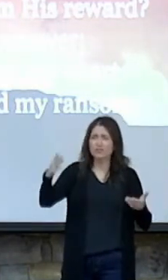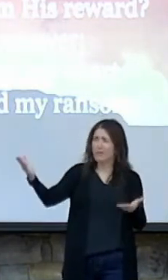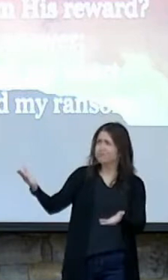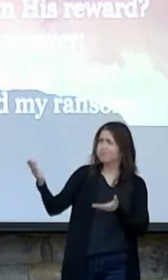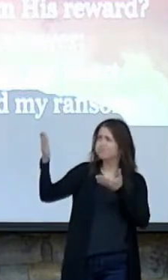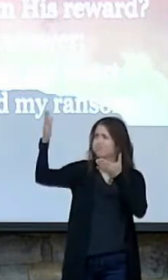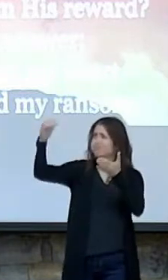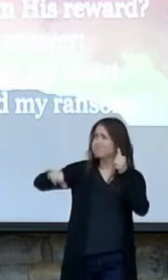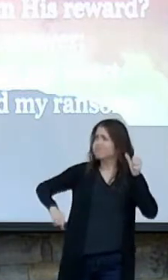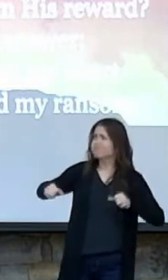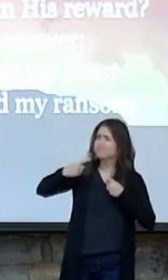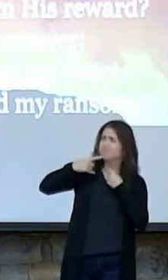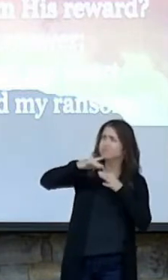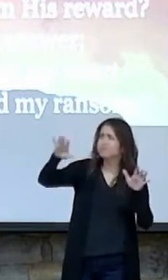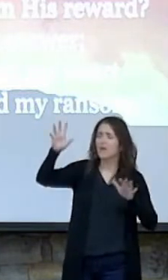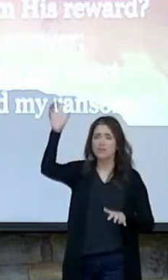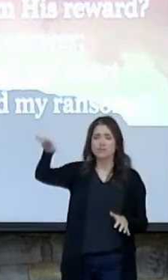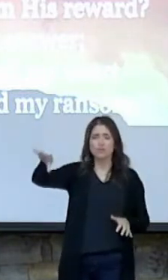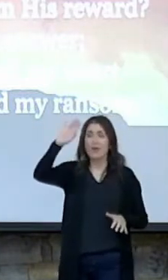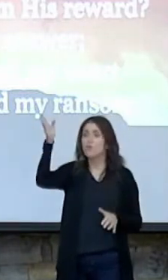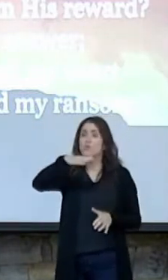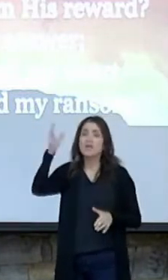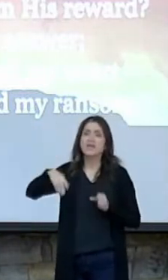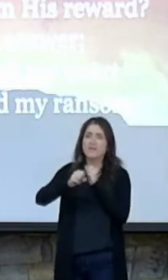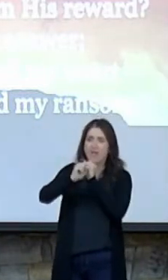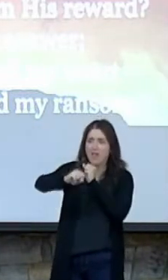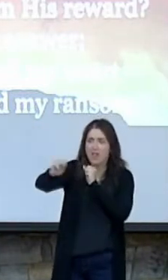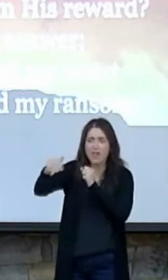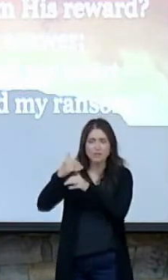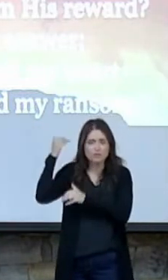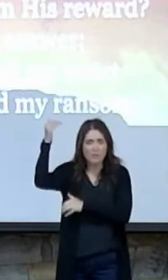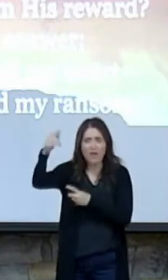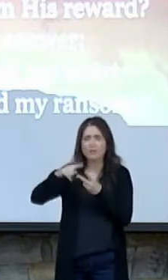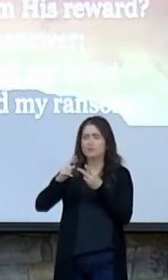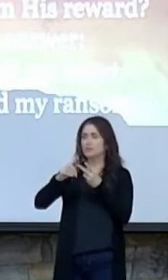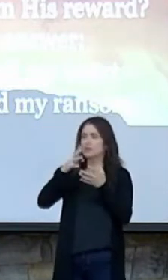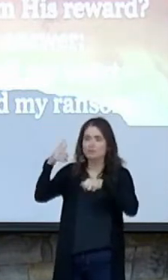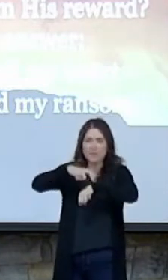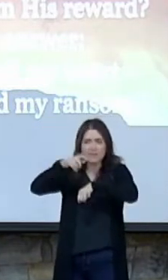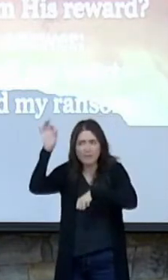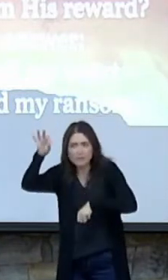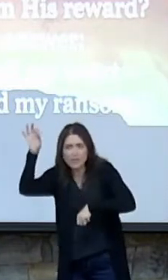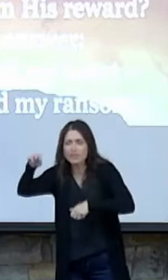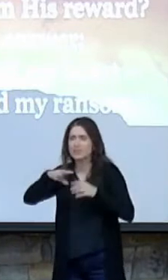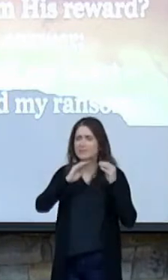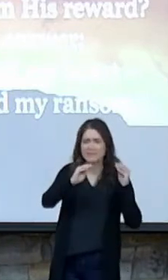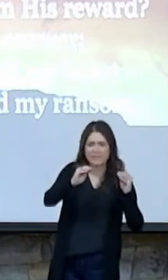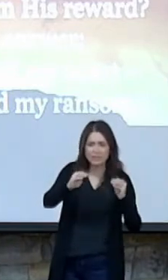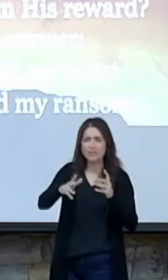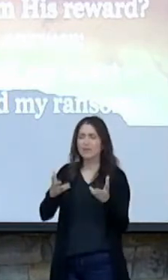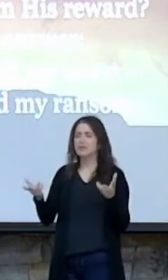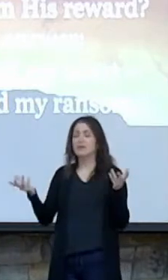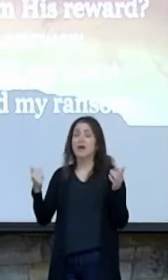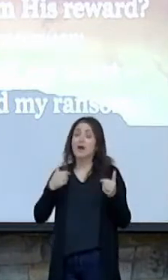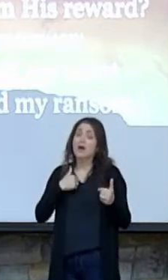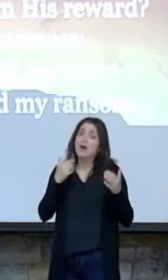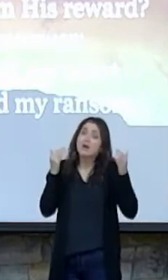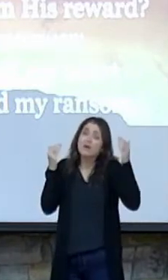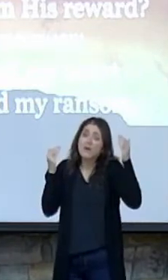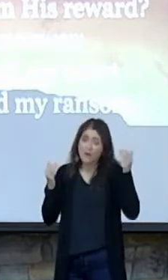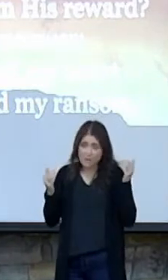cross. We can never talk about it too much. We can't spend too much time preaching on it, teaching on it. I hope